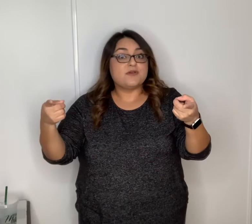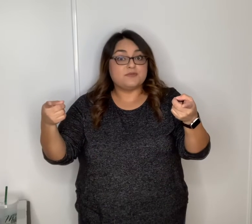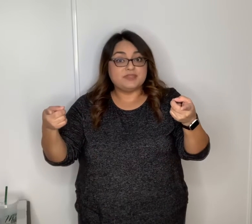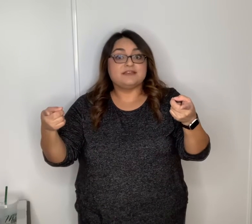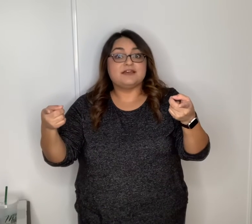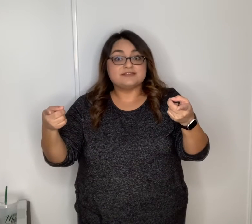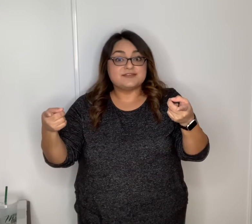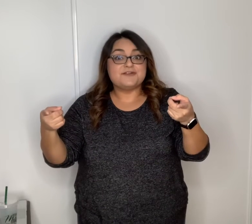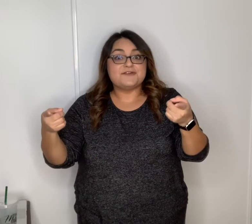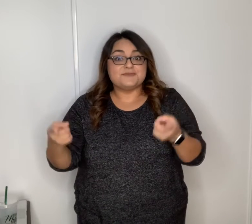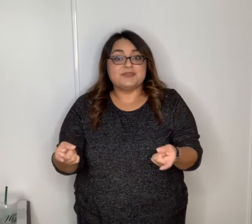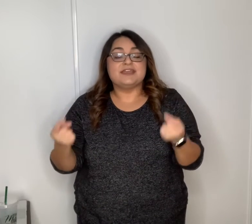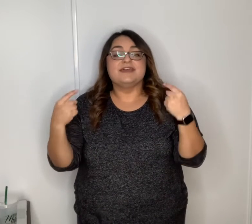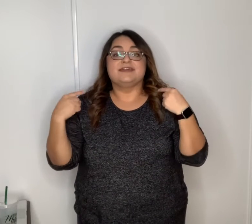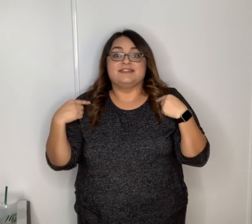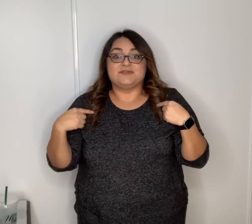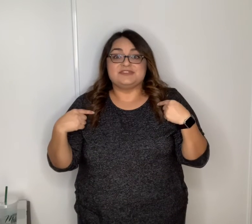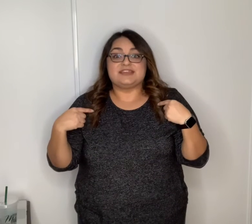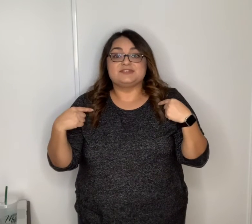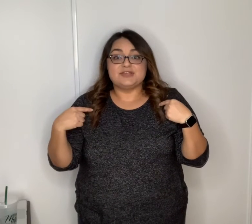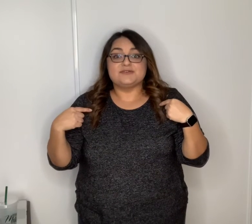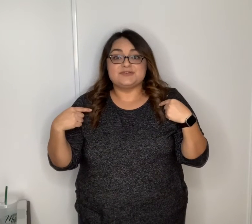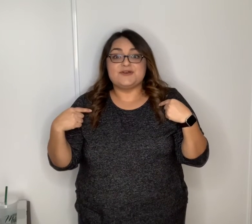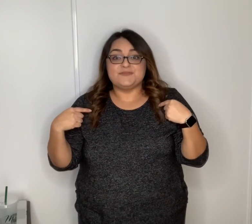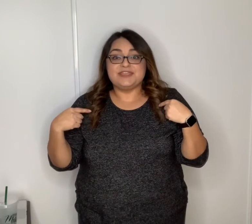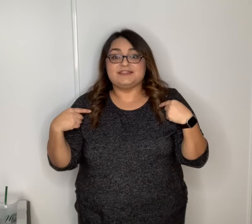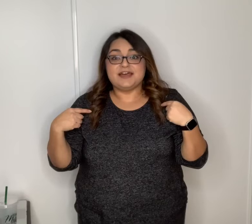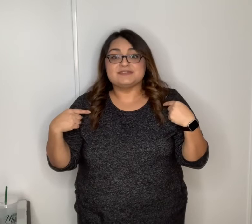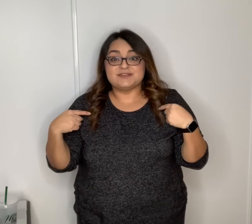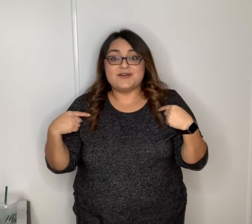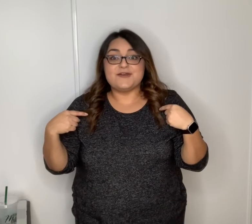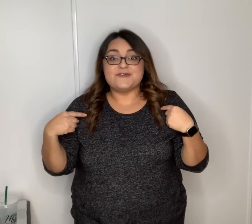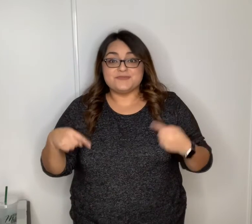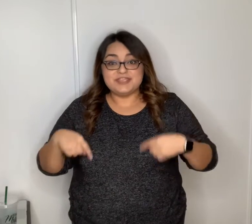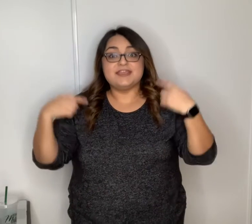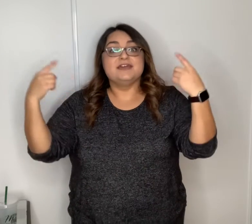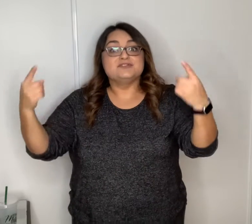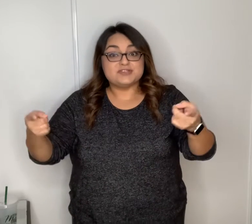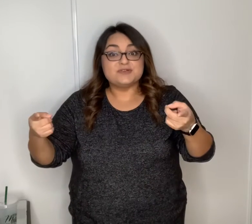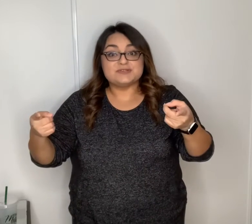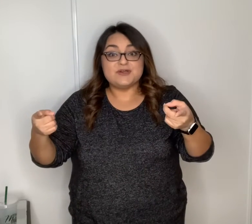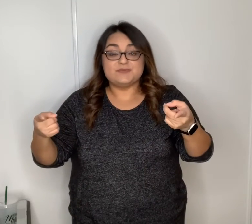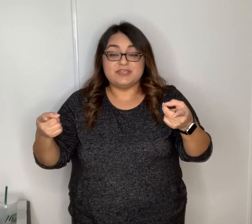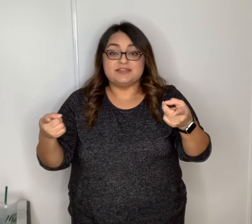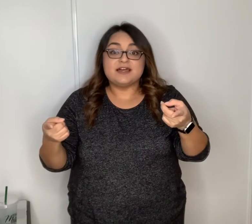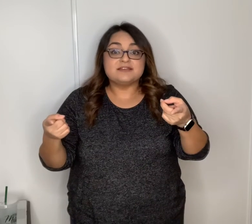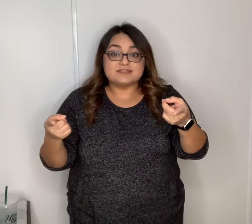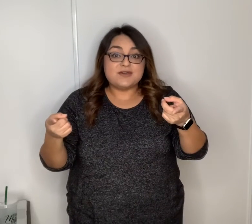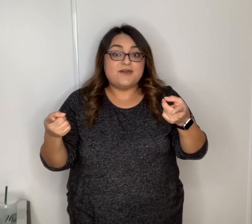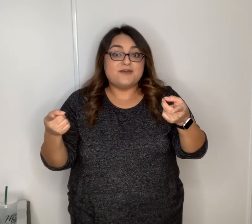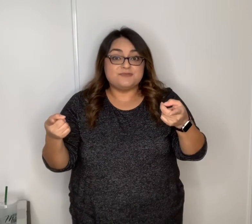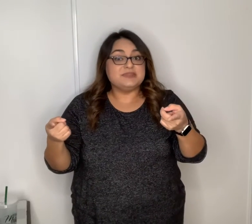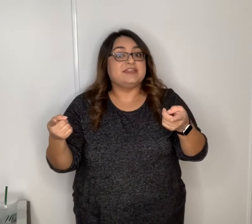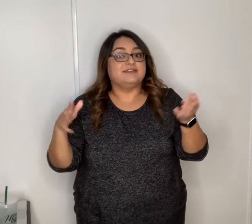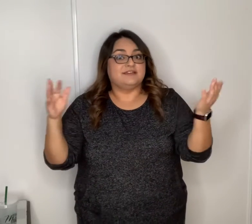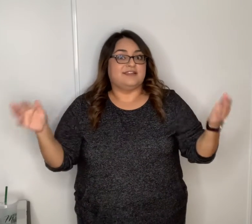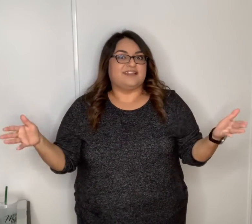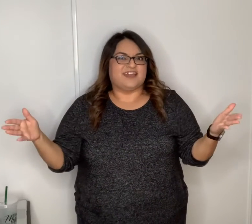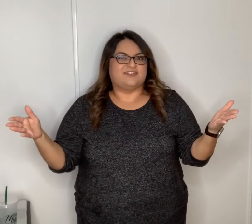me then we say so so me la so me so so me la so me like that